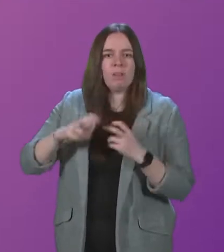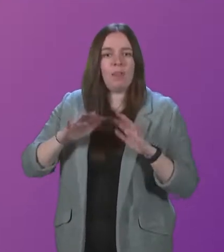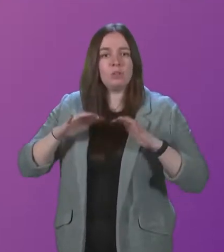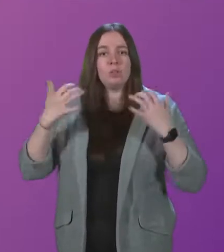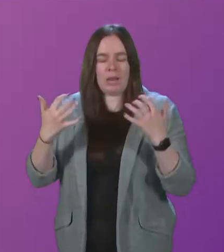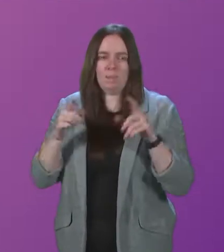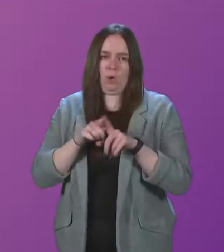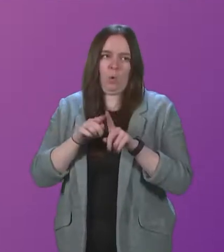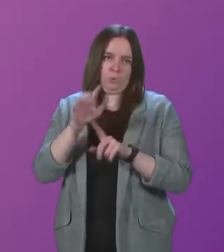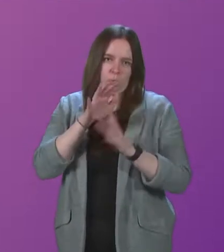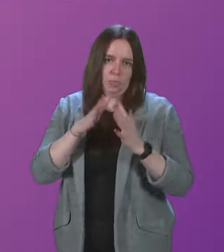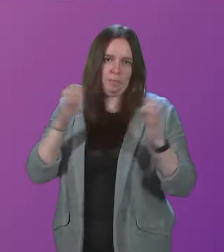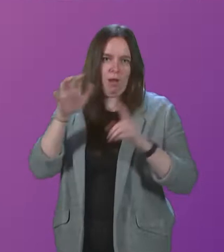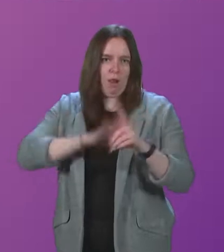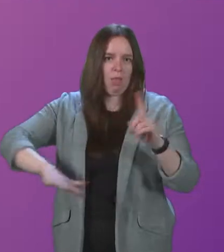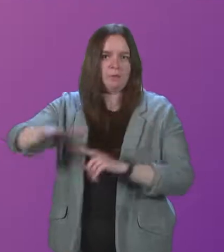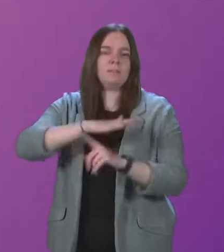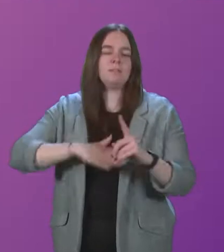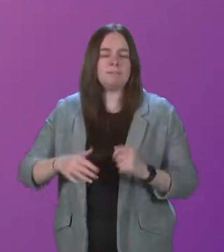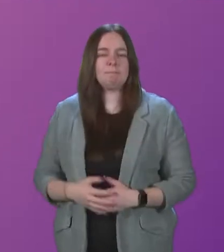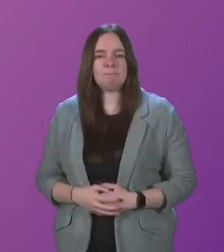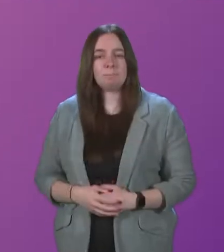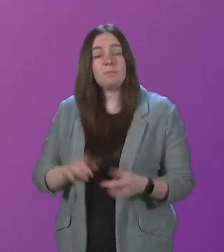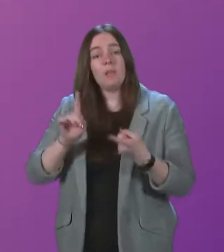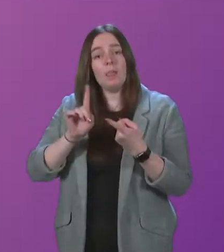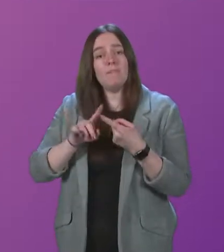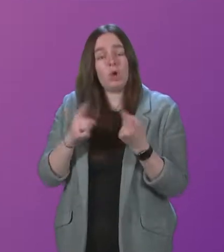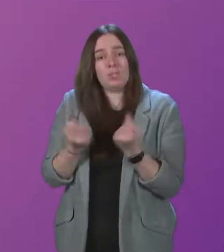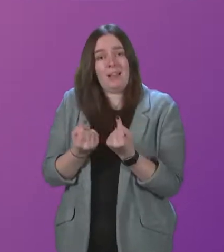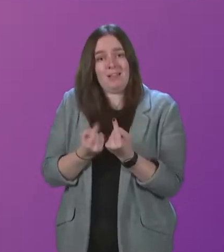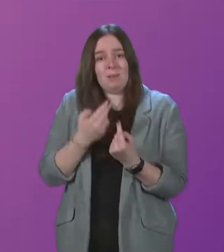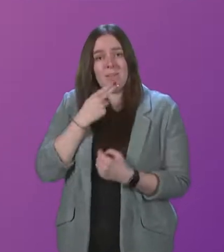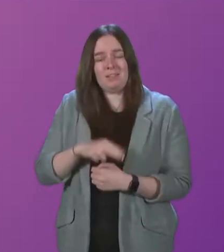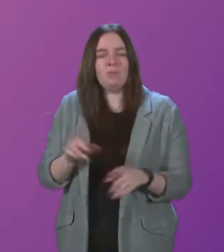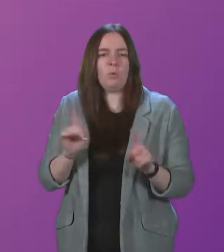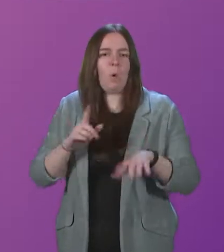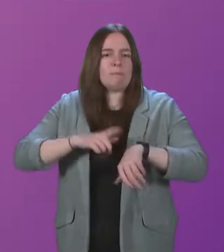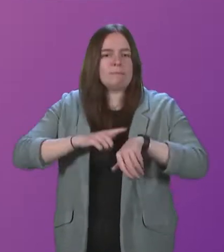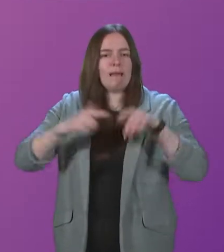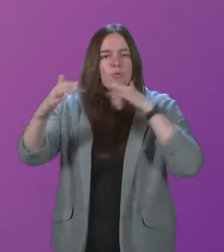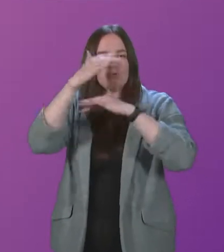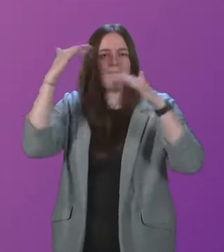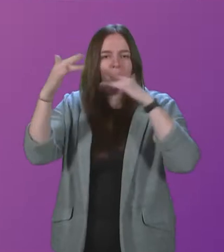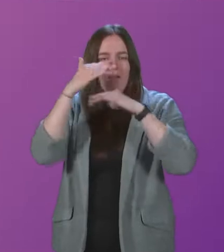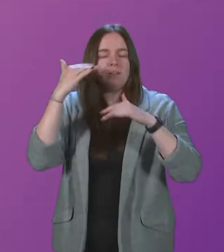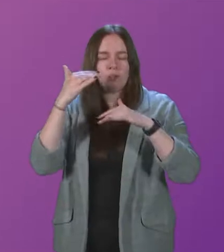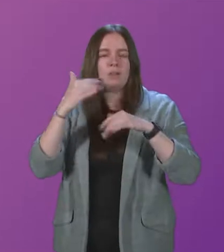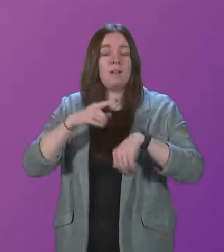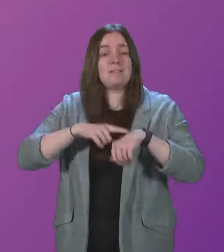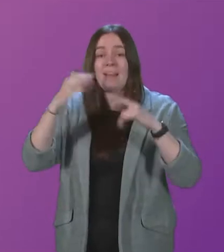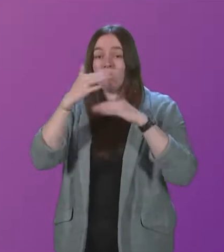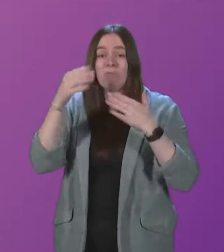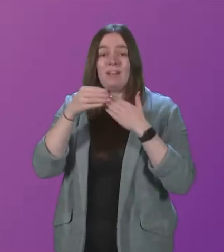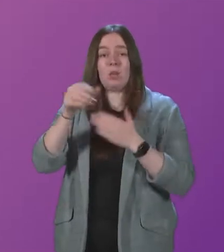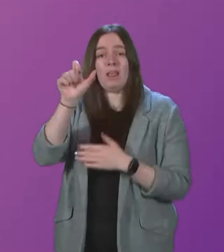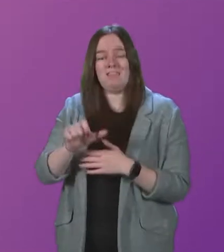and across the Holyrood campus? The first item of business this afternoon is time for reflection, and our time for reflection leader